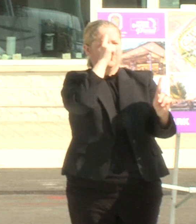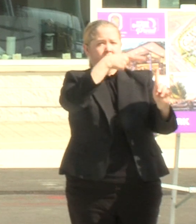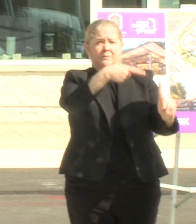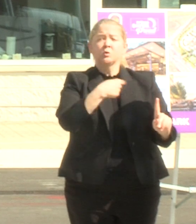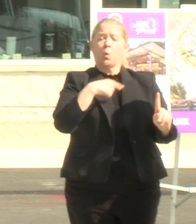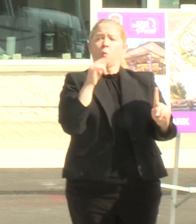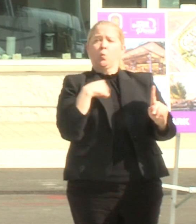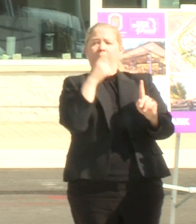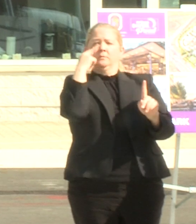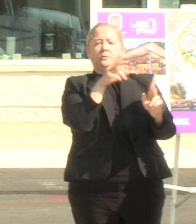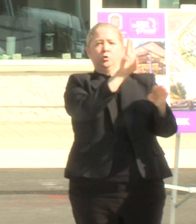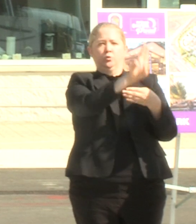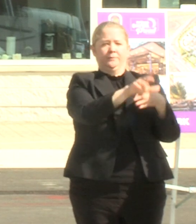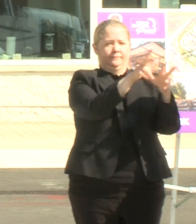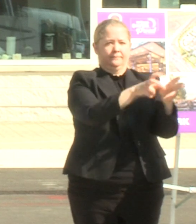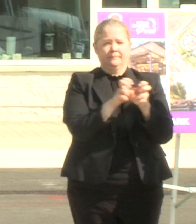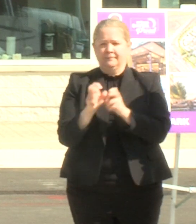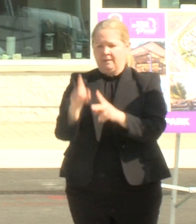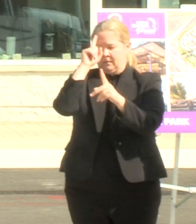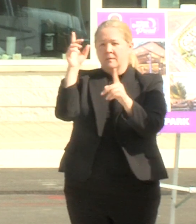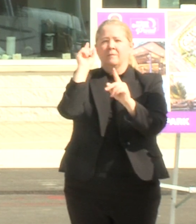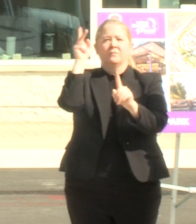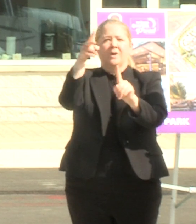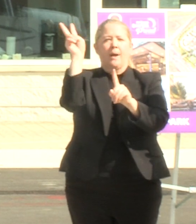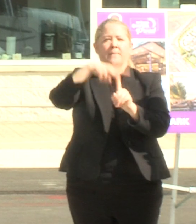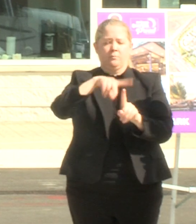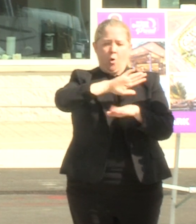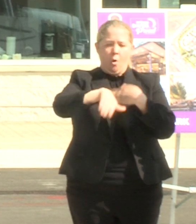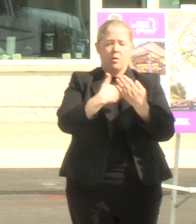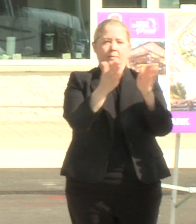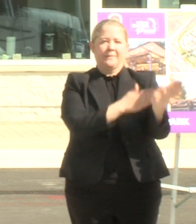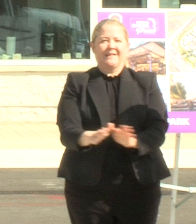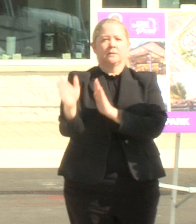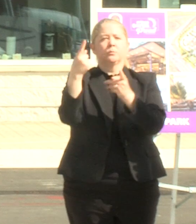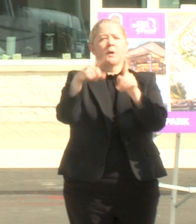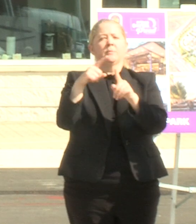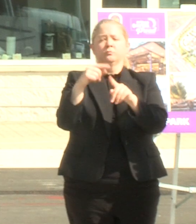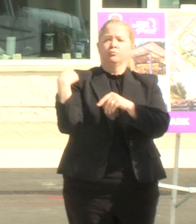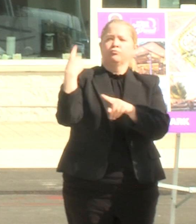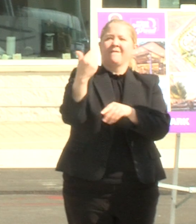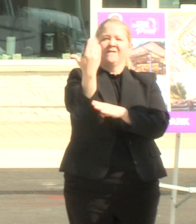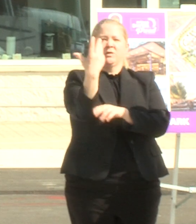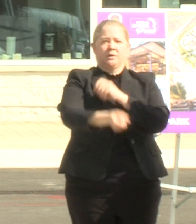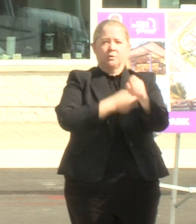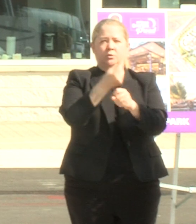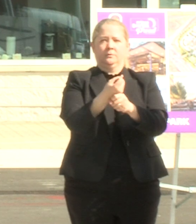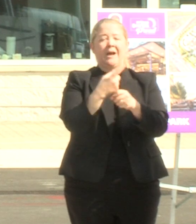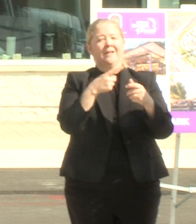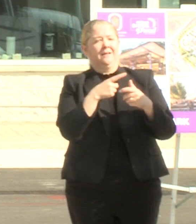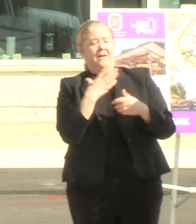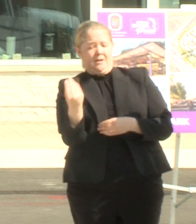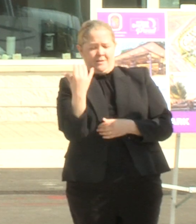based that vision uh on all of those plans that have been going on for the past 15 years and now we're going out